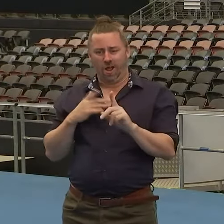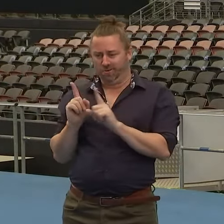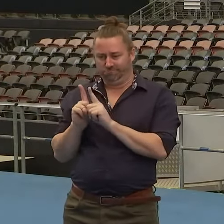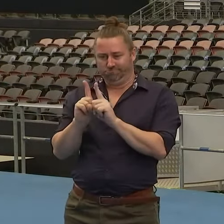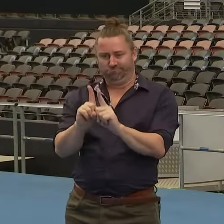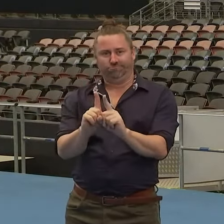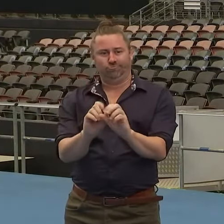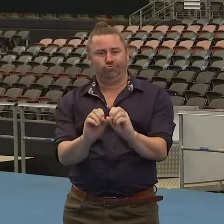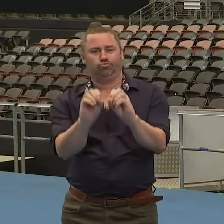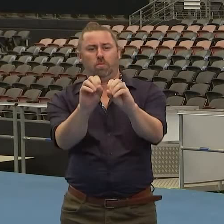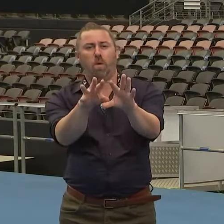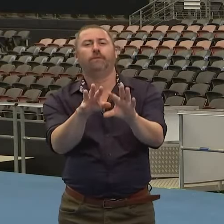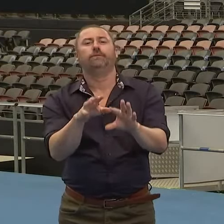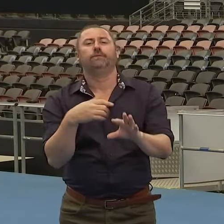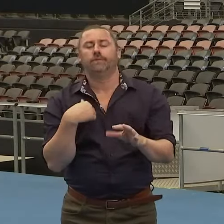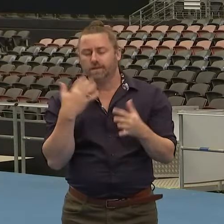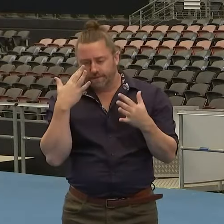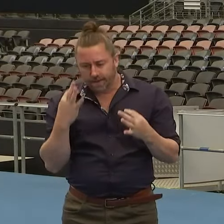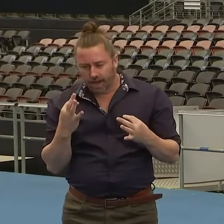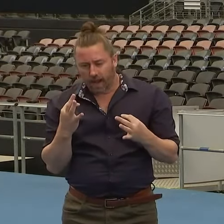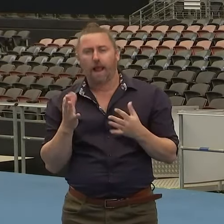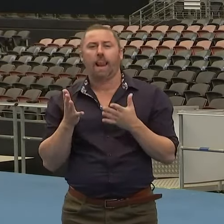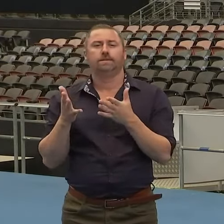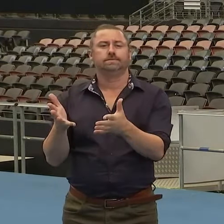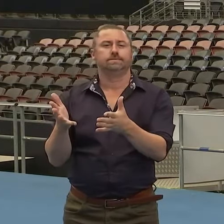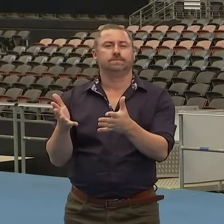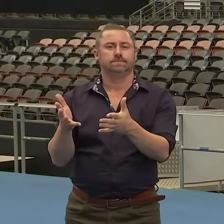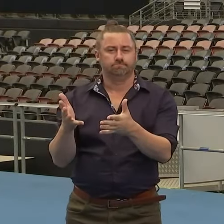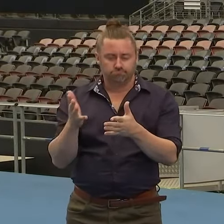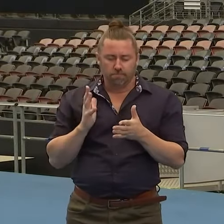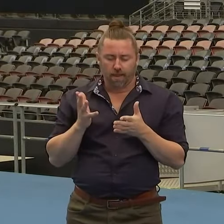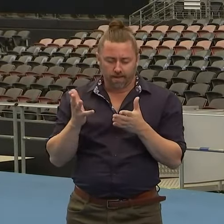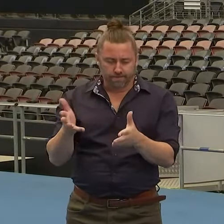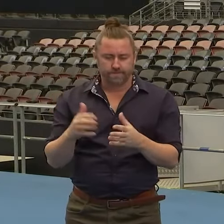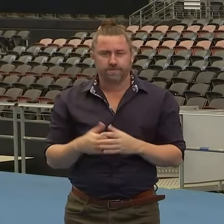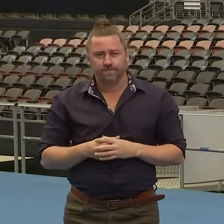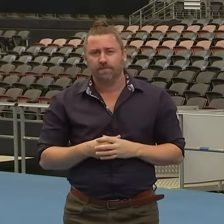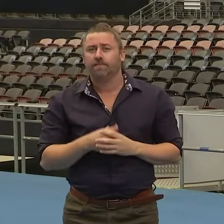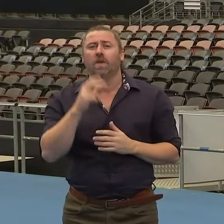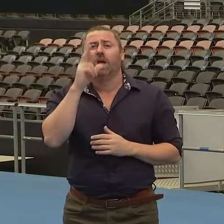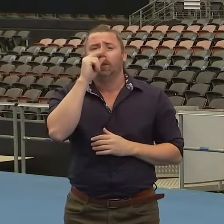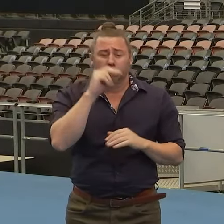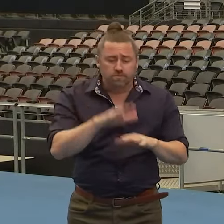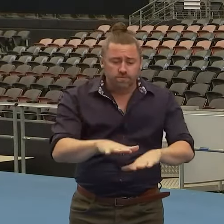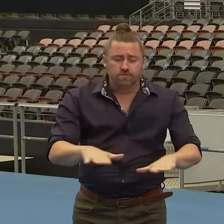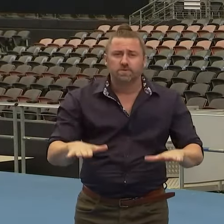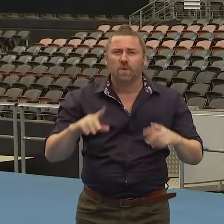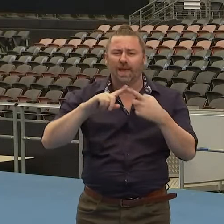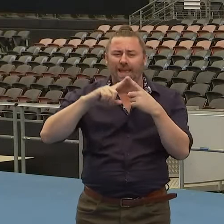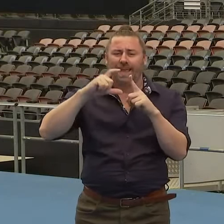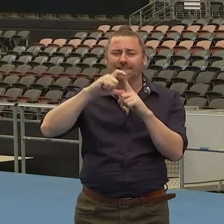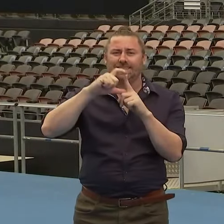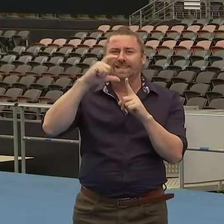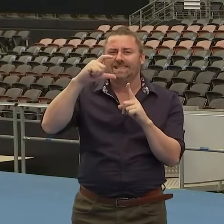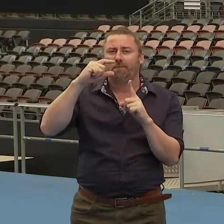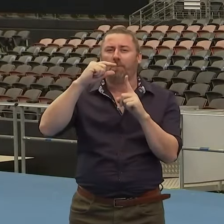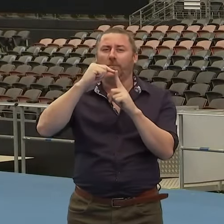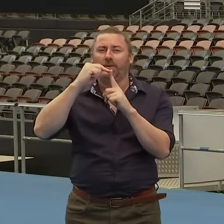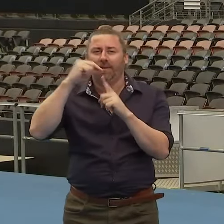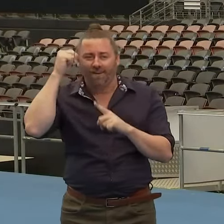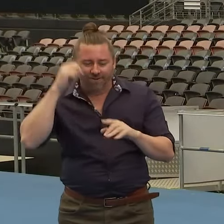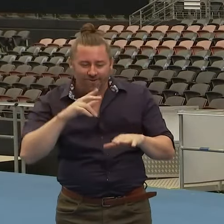the schools and they will be allowed to do so. And for all students in our early childhood development programs in our centres,